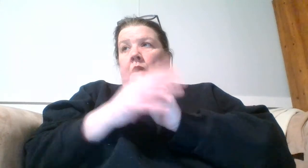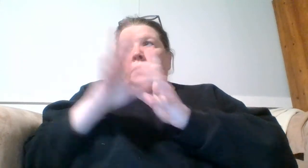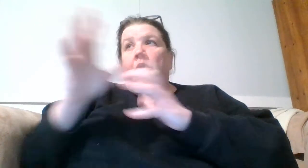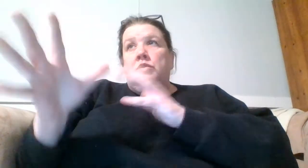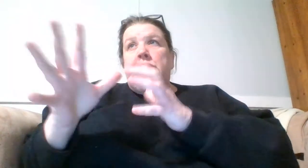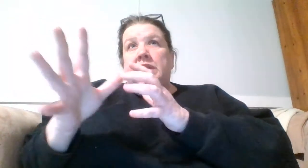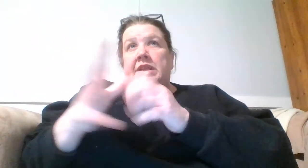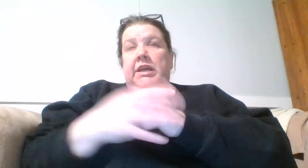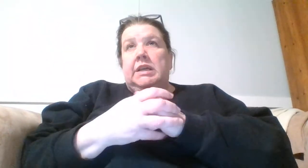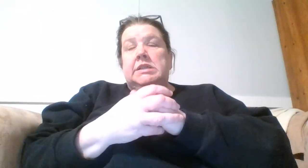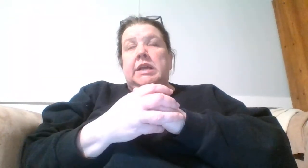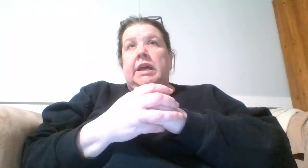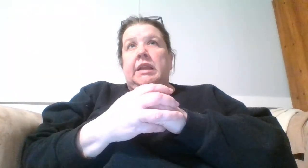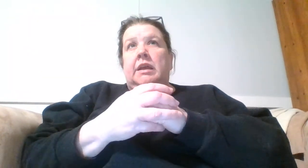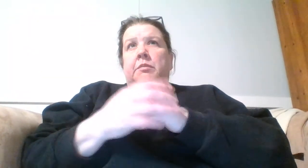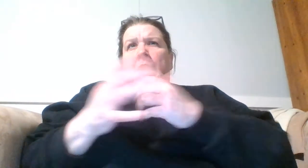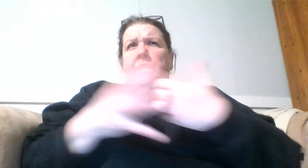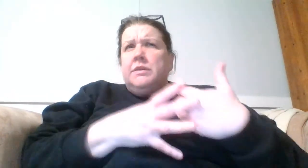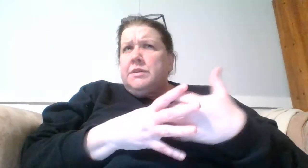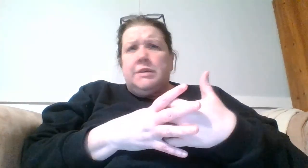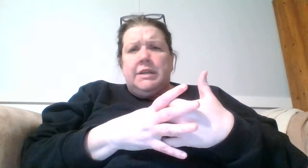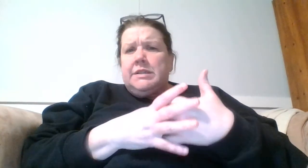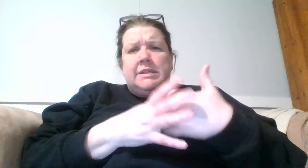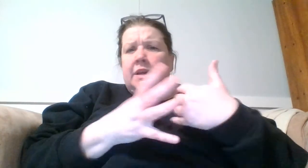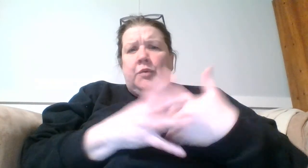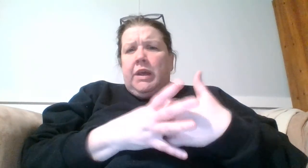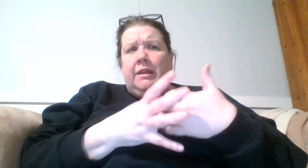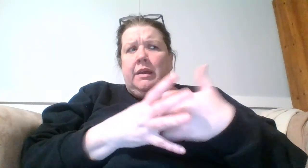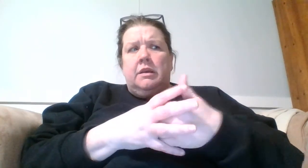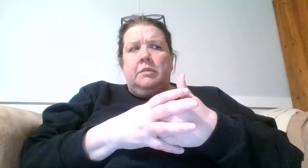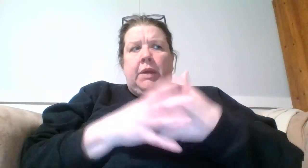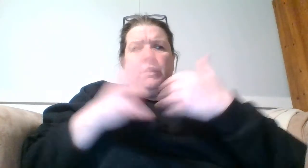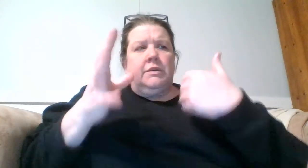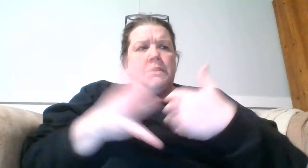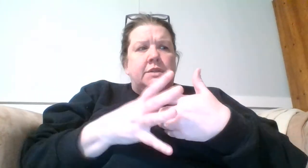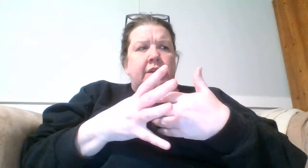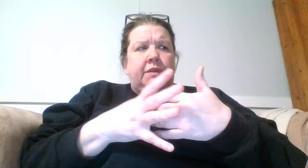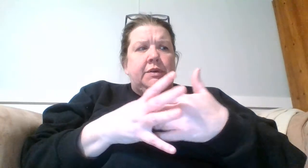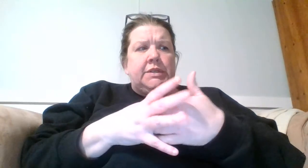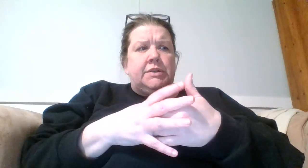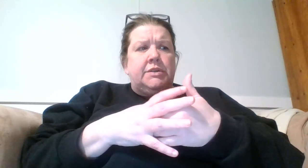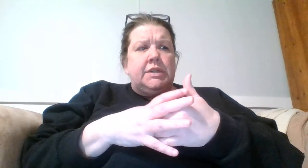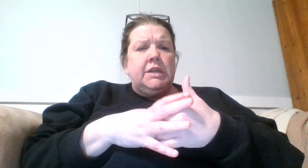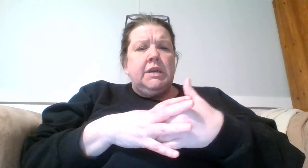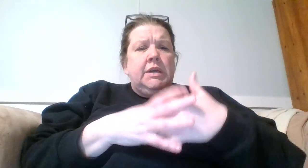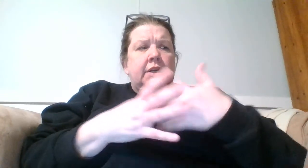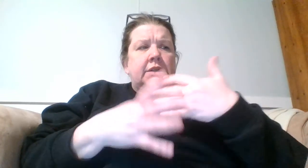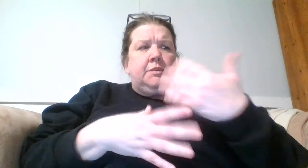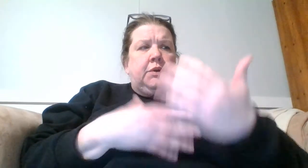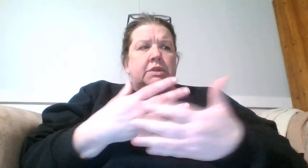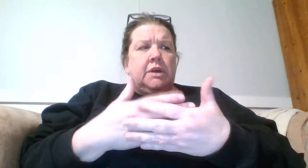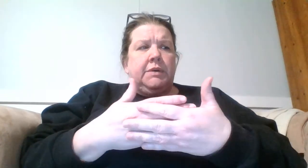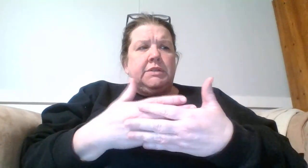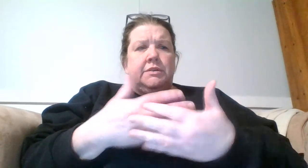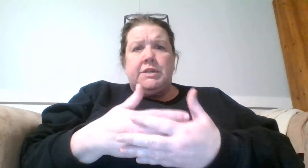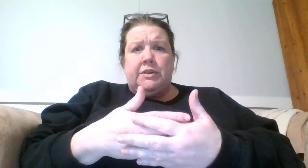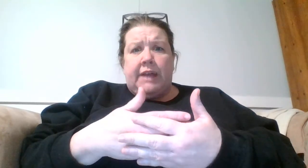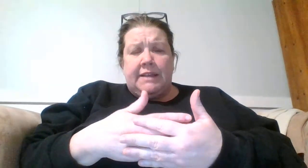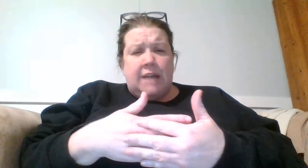approach to things. And my neurosurgeon is the same way. Like, my neurosurgeon, even though he's a surgeon, his approach is always surgery is your last